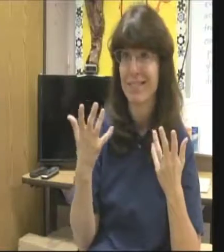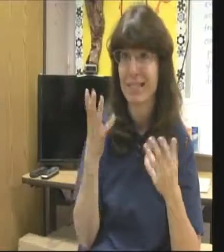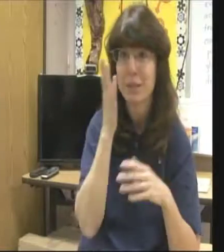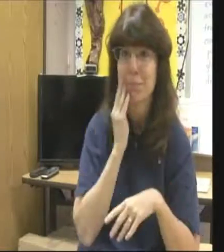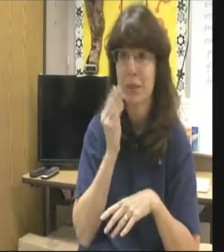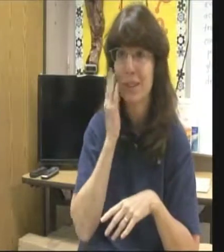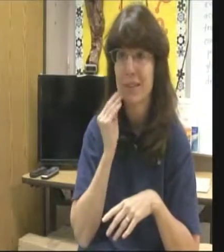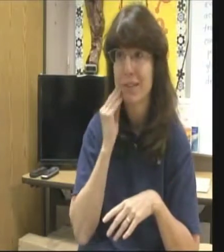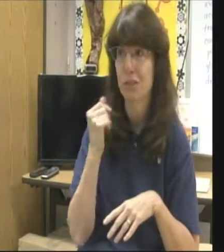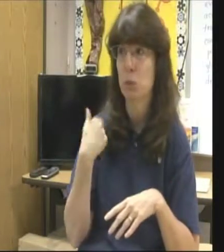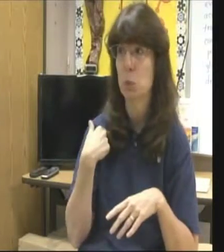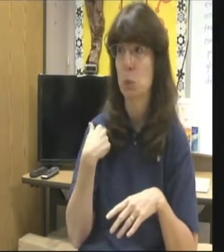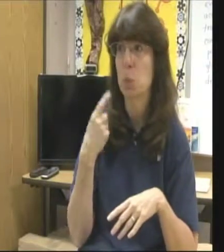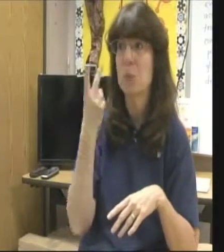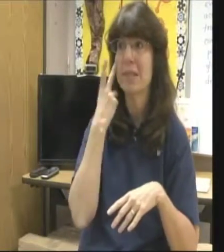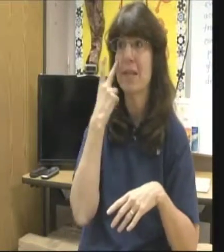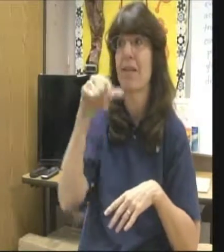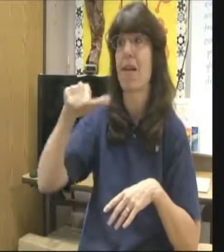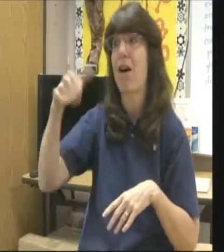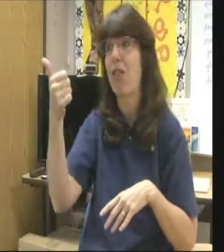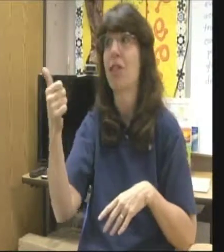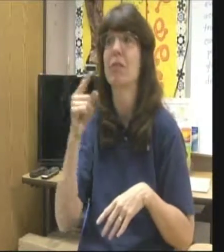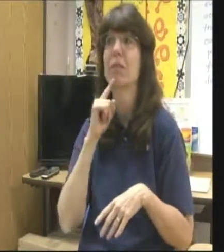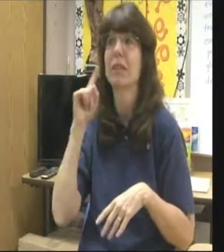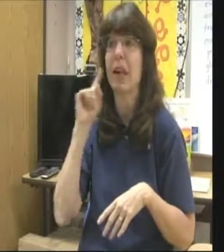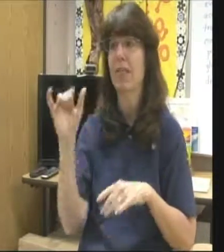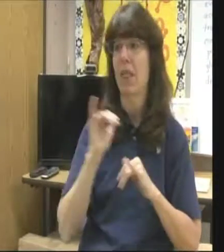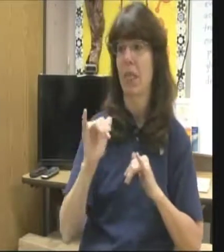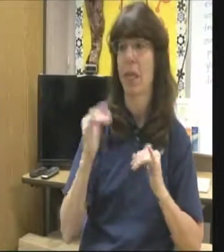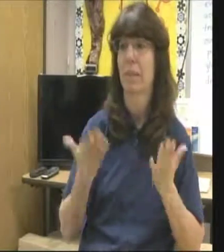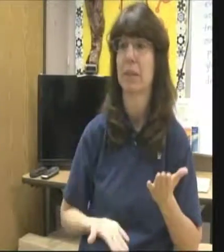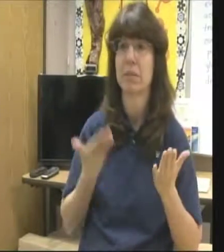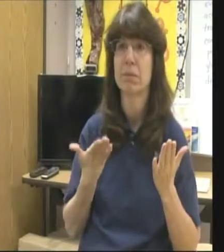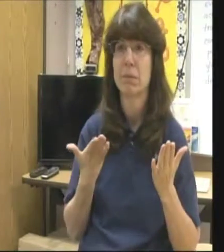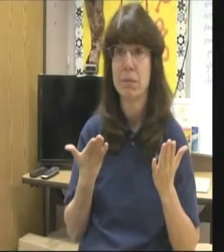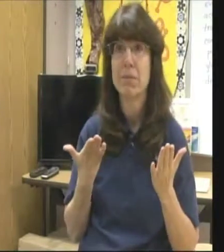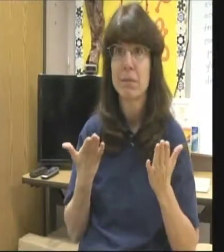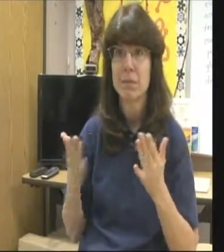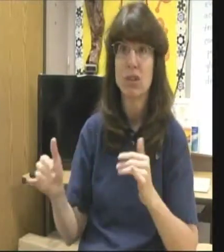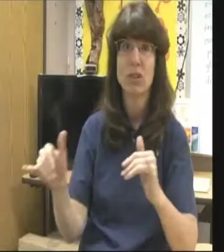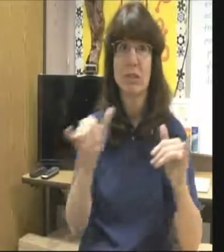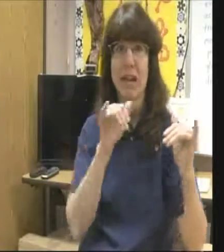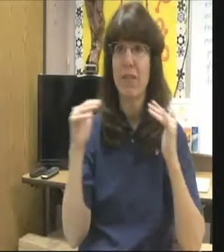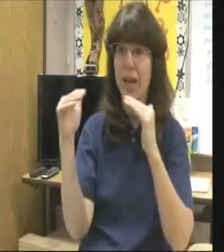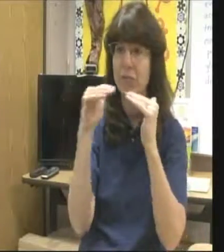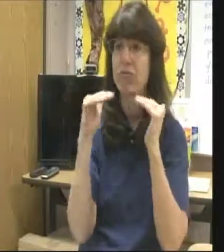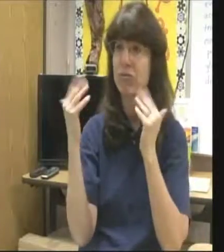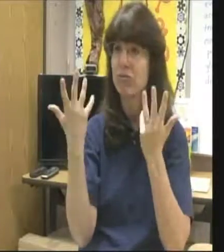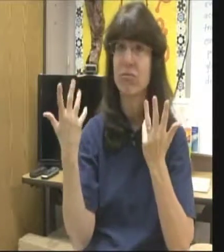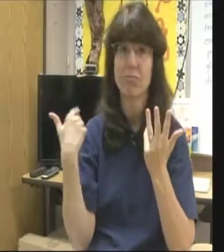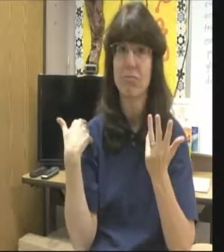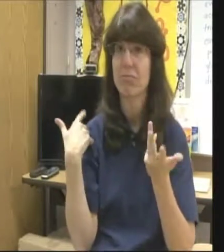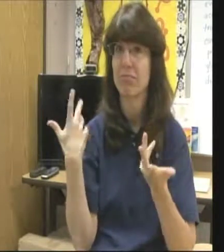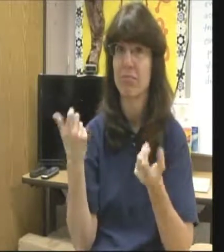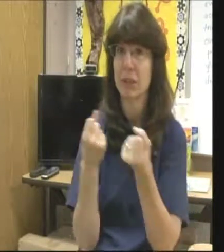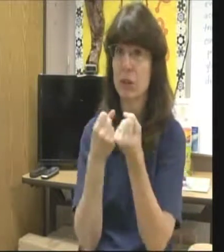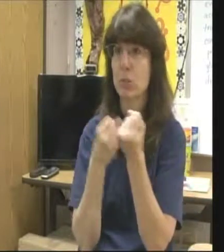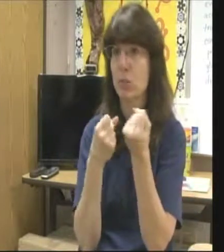And that amazing experience made me realize that when I met other deaf people, I was equal. And I had